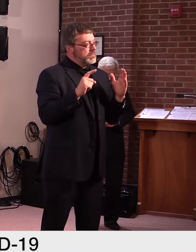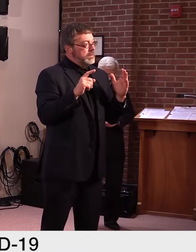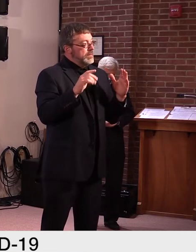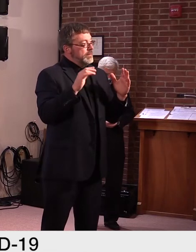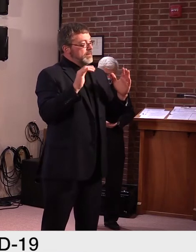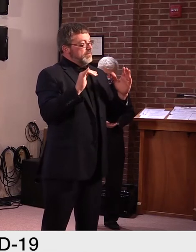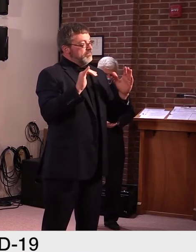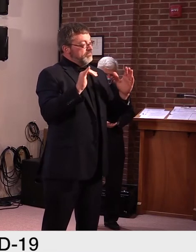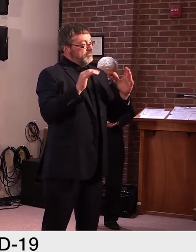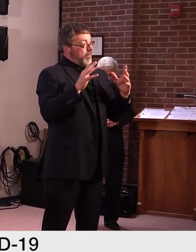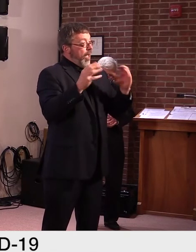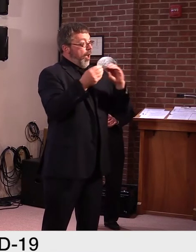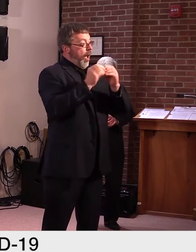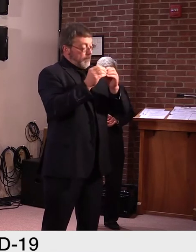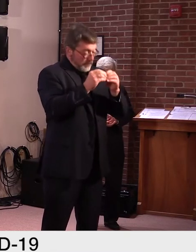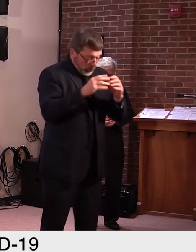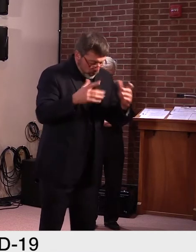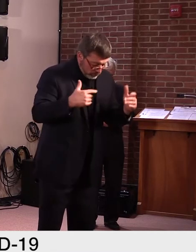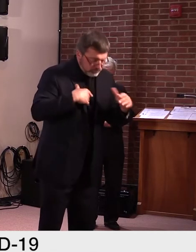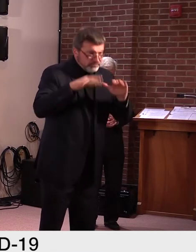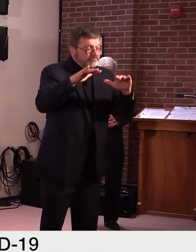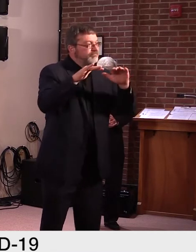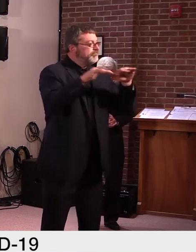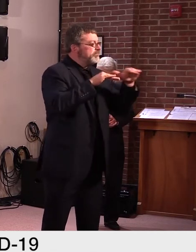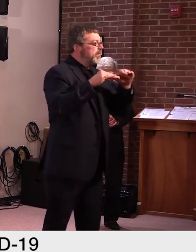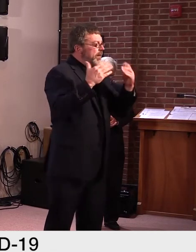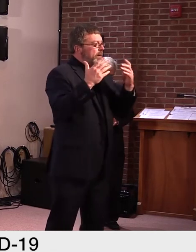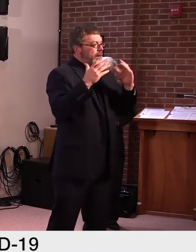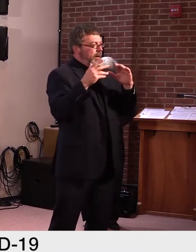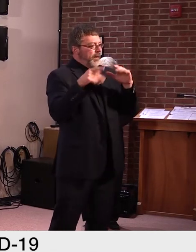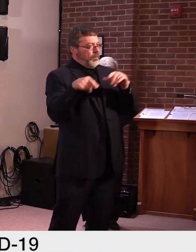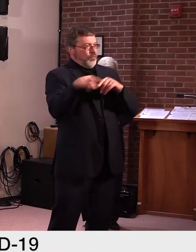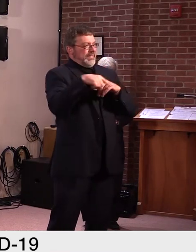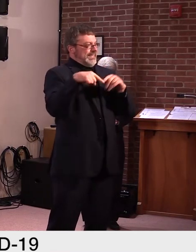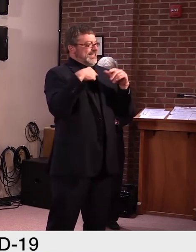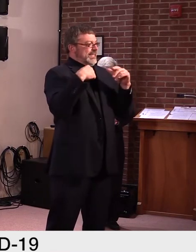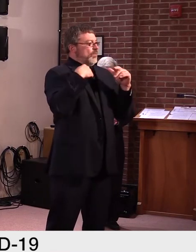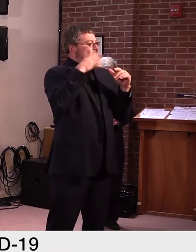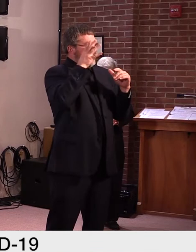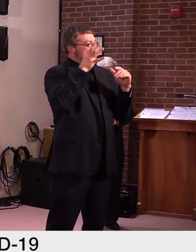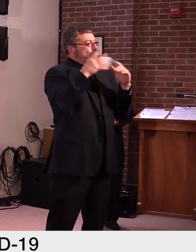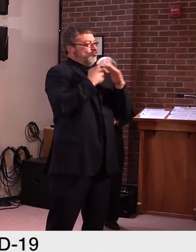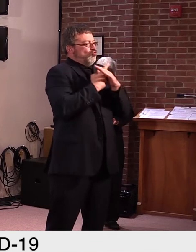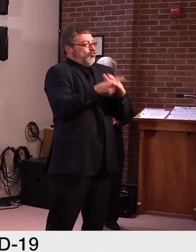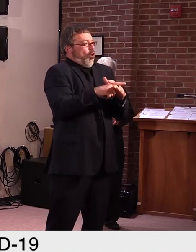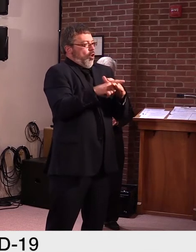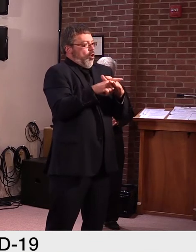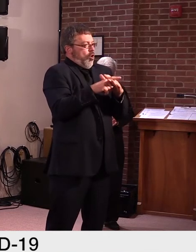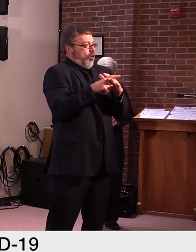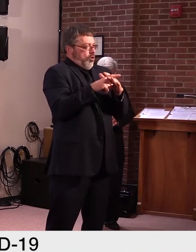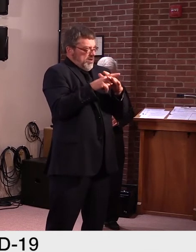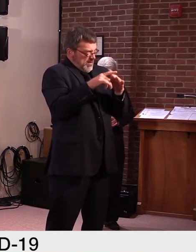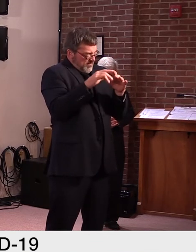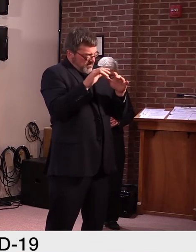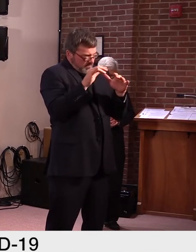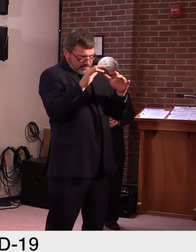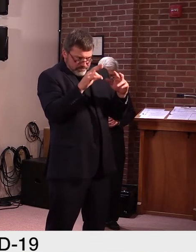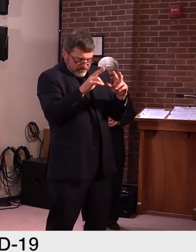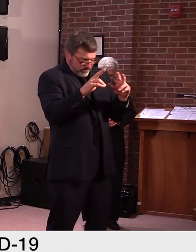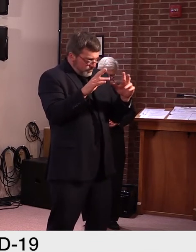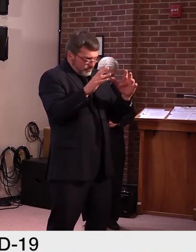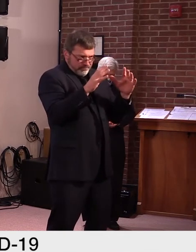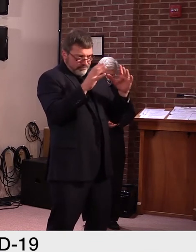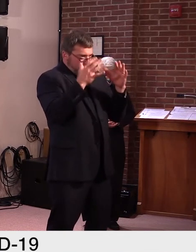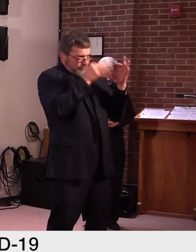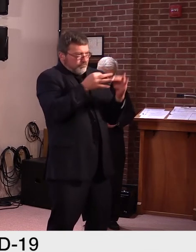we were just alerting people that we are starting as, as predicted and previously conveyed that we would start this conversation somewhere around the second week of school opening.